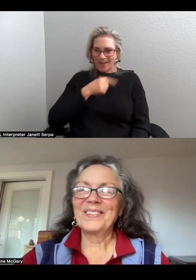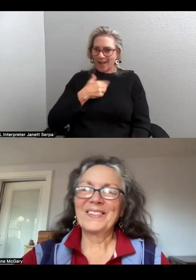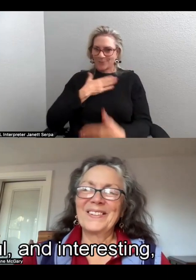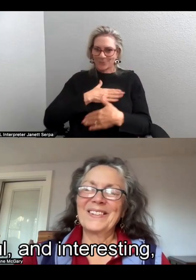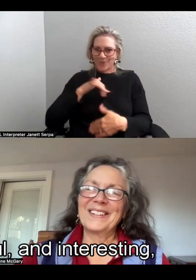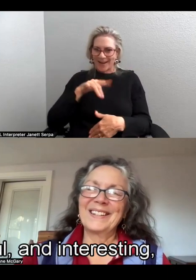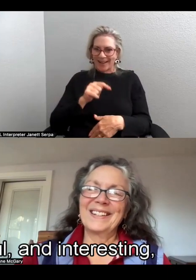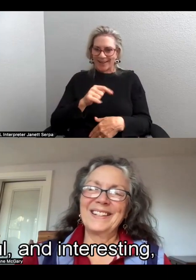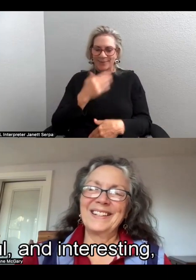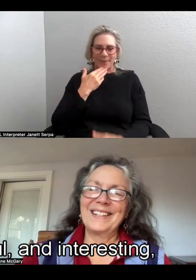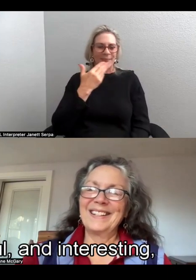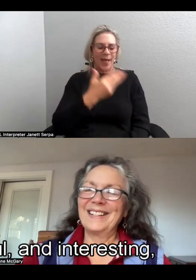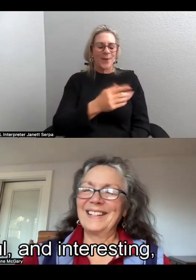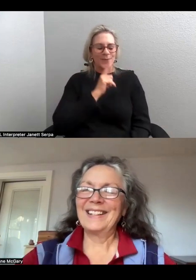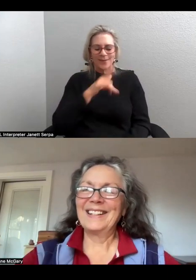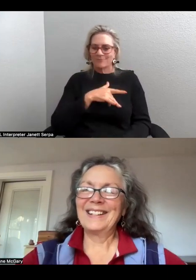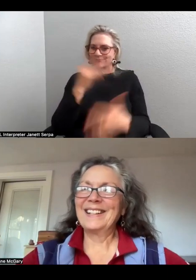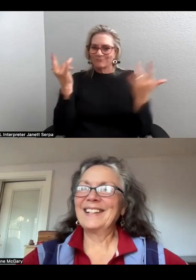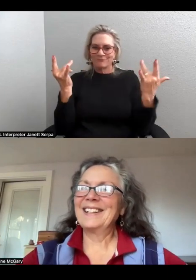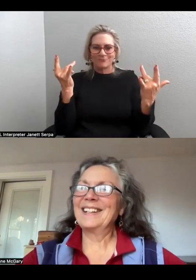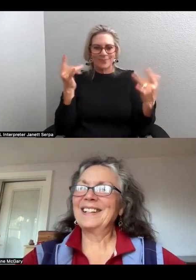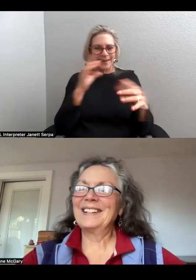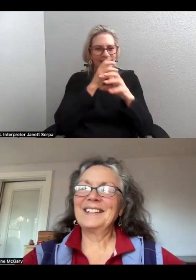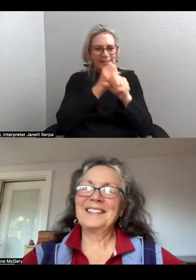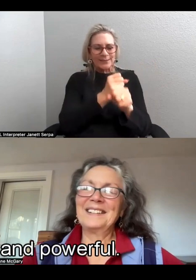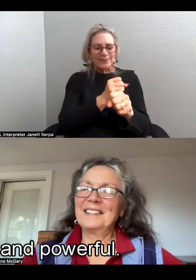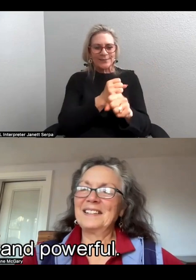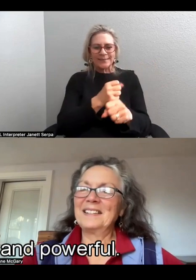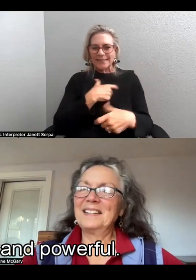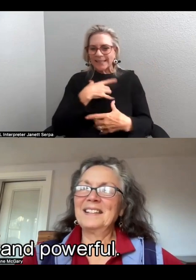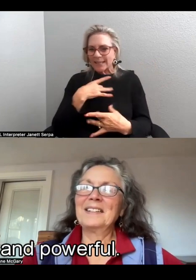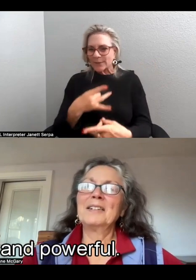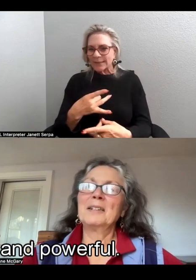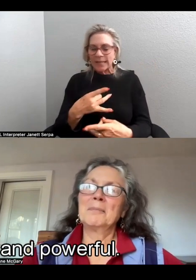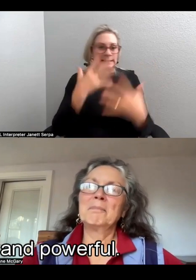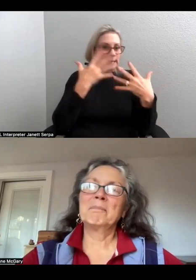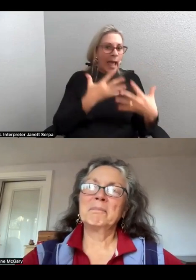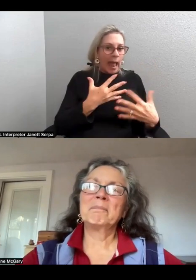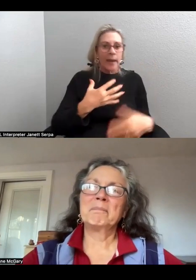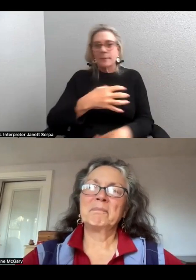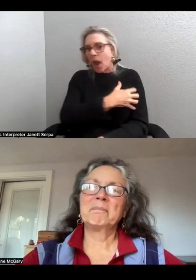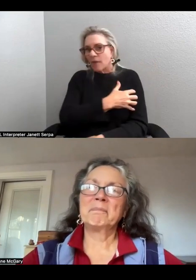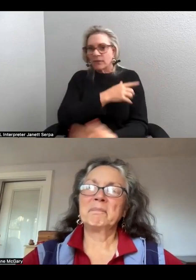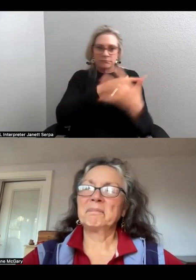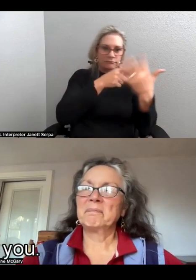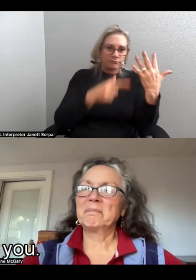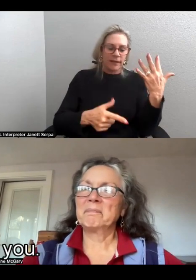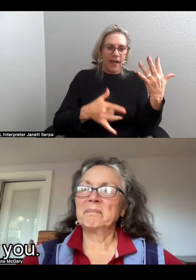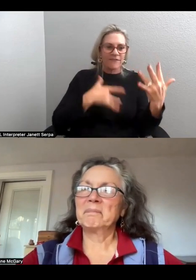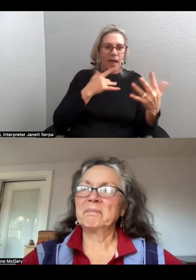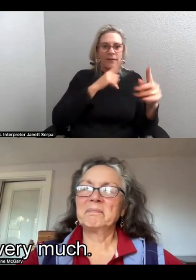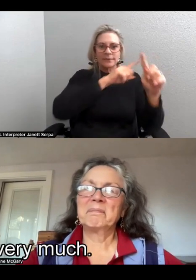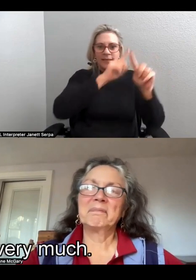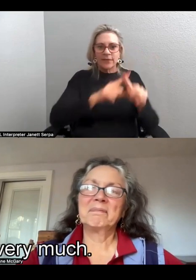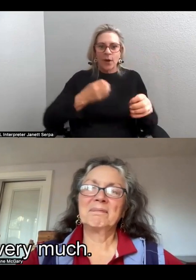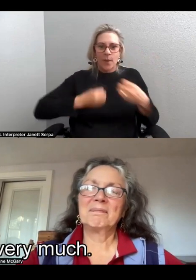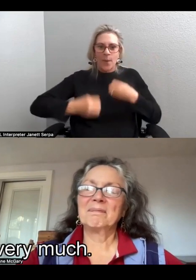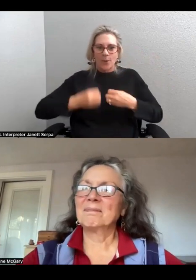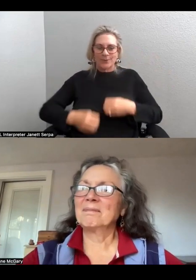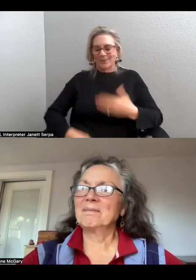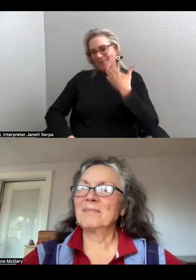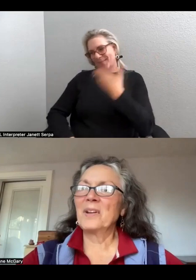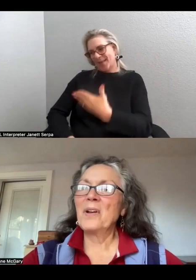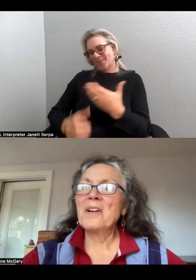Thank you. It was just delightful and interesting and well, sad and powerful. Thank you. Thank you very much.